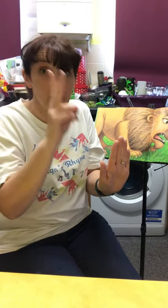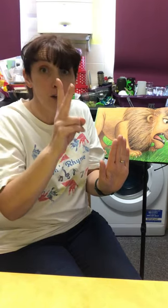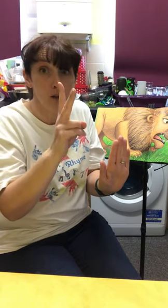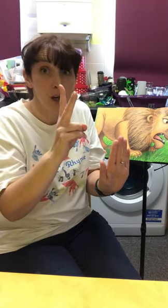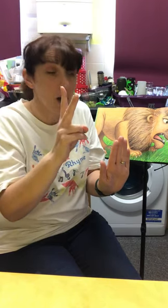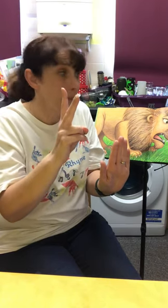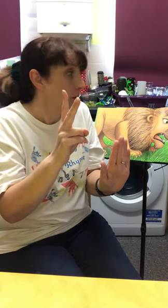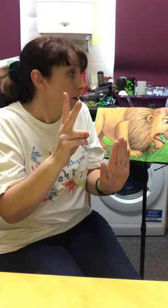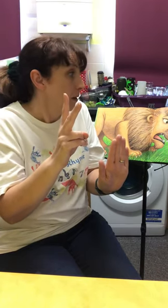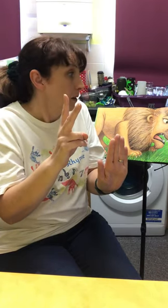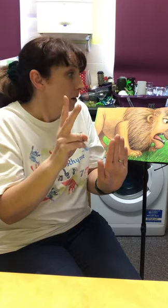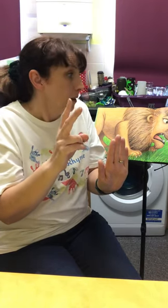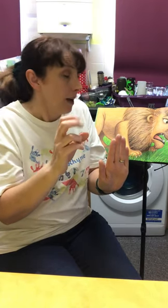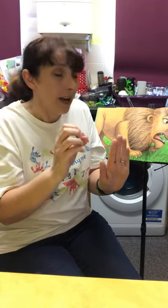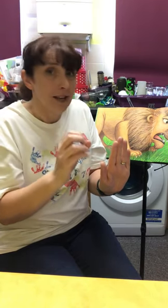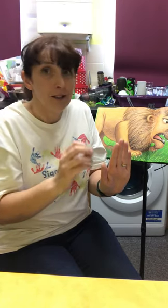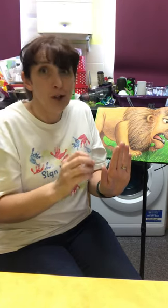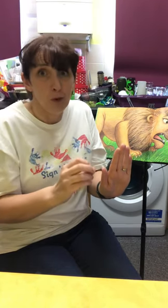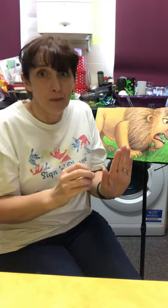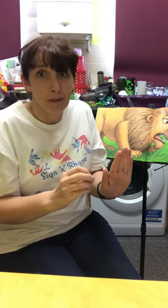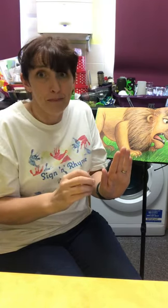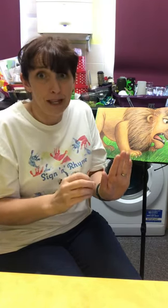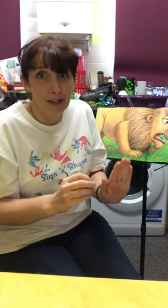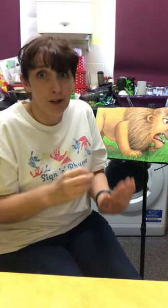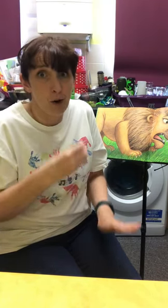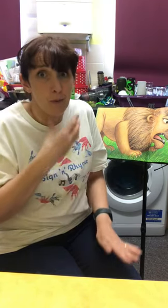looked up and gulped a big gulp.